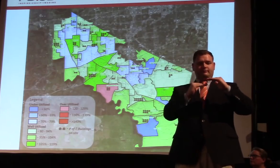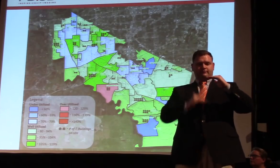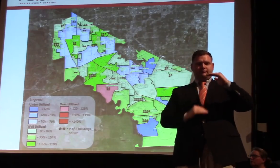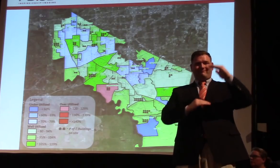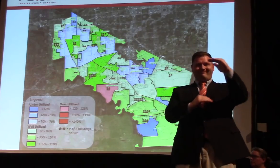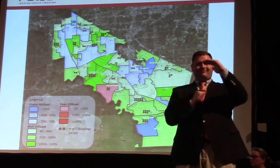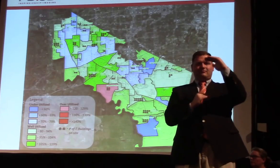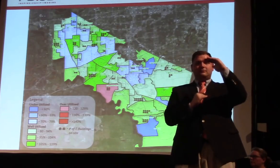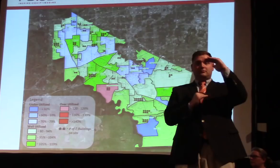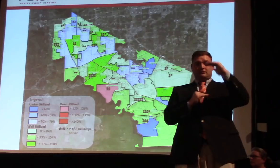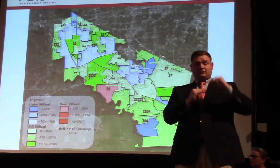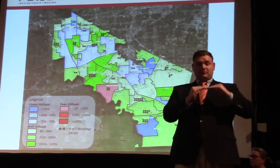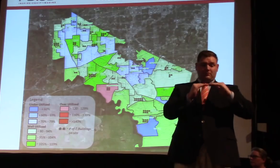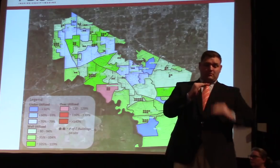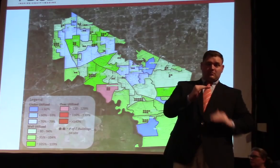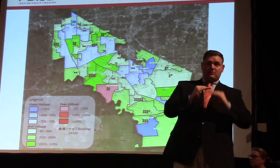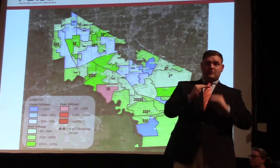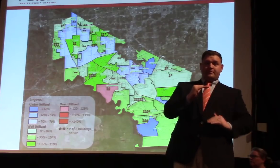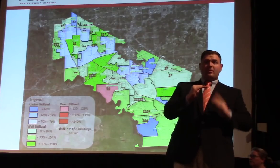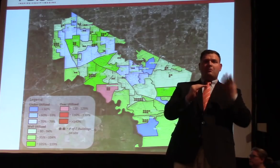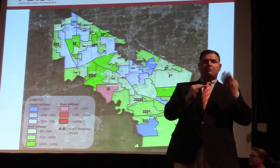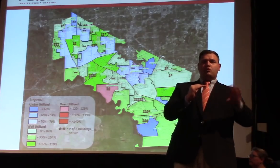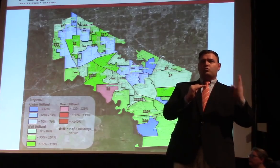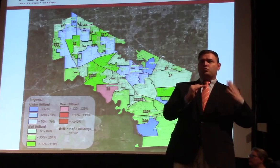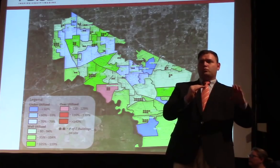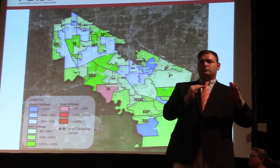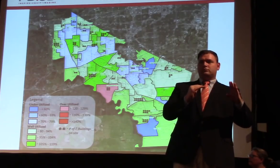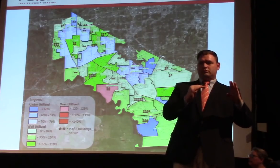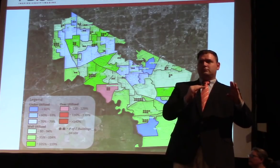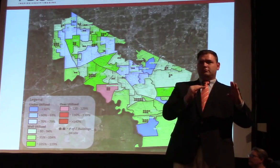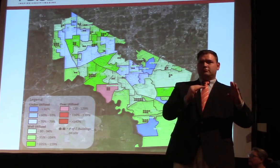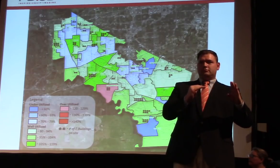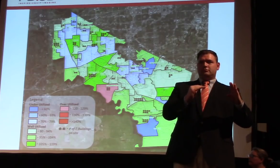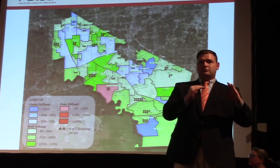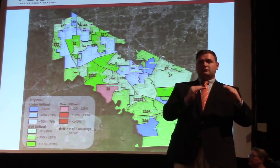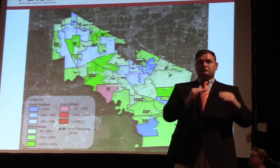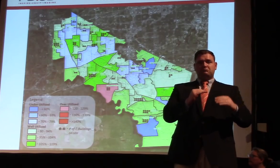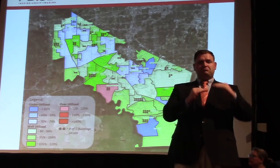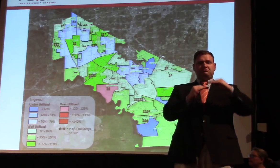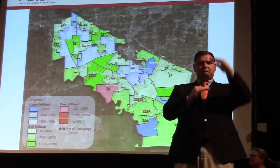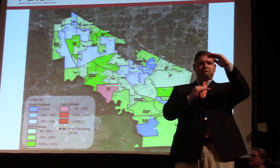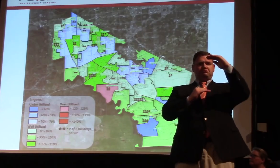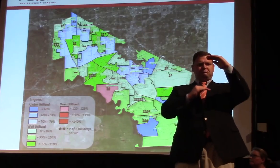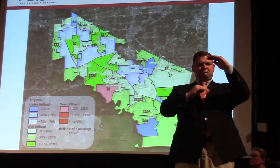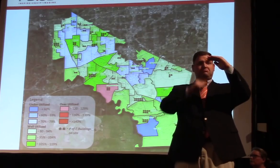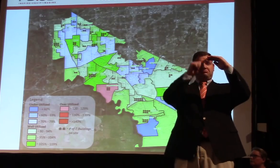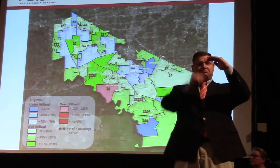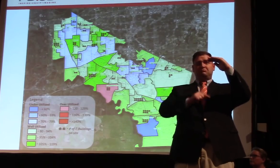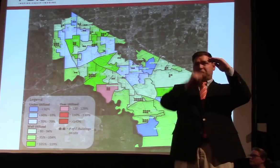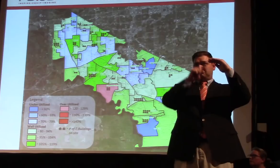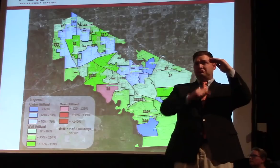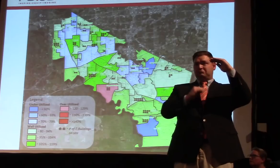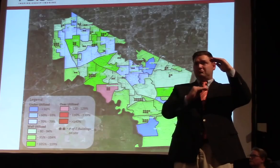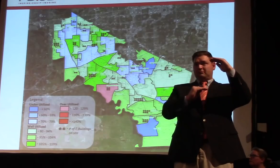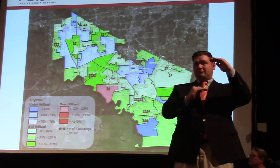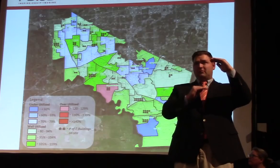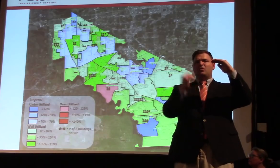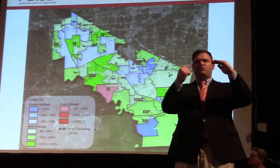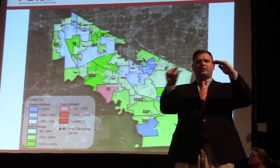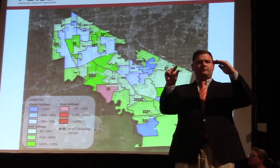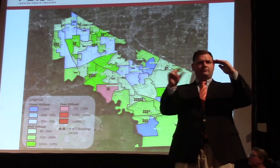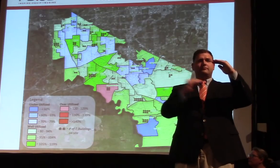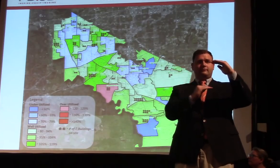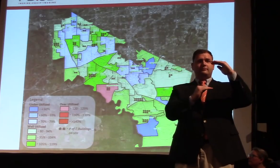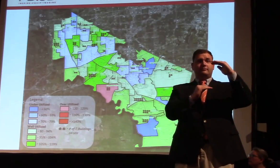80 percent, it's going to be in different shades of blue. And if it's well utilized in that 80 to 120 percent, it's going to be in shades of green.